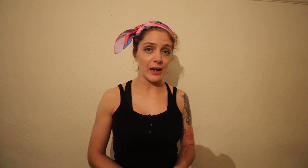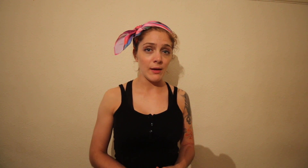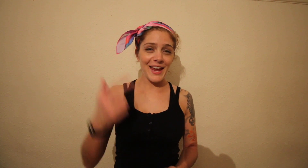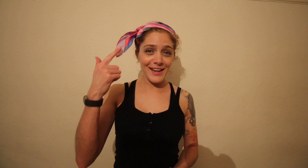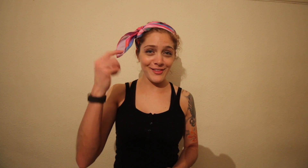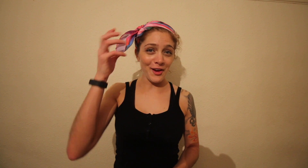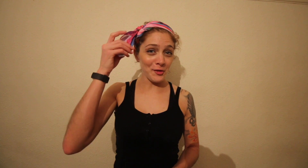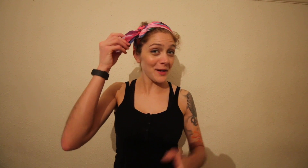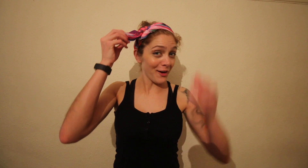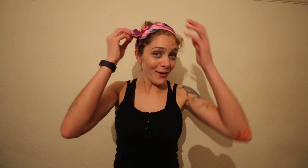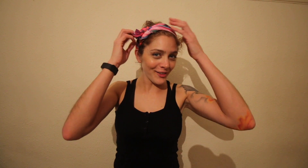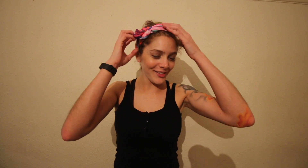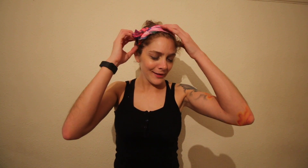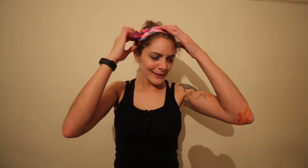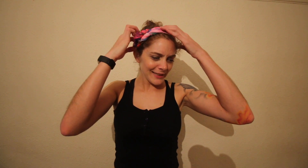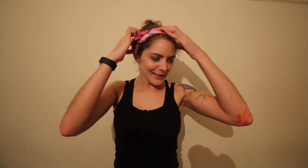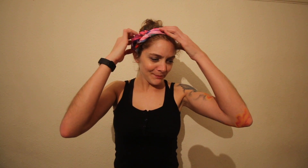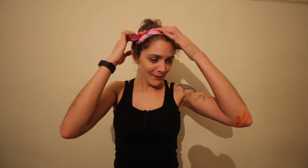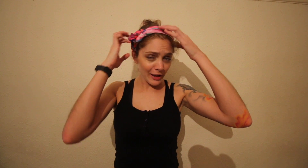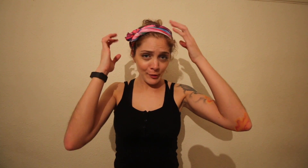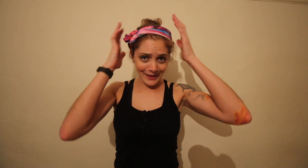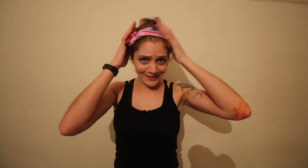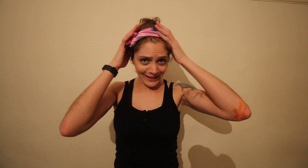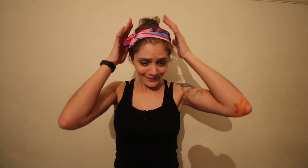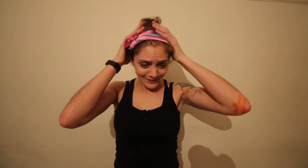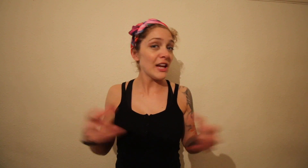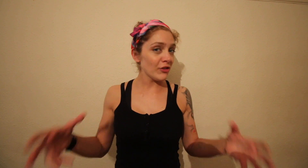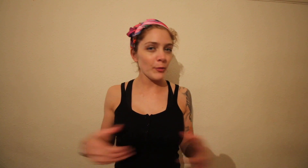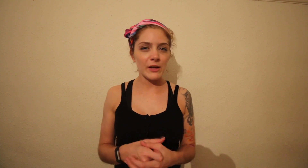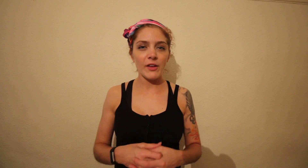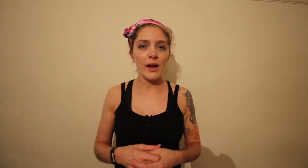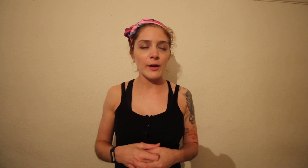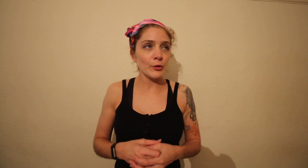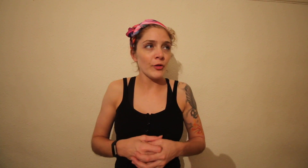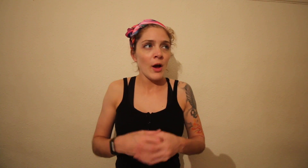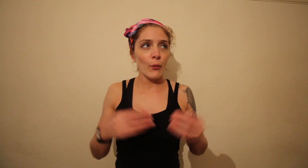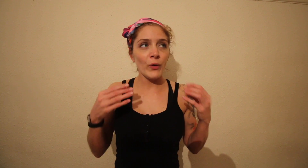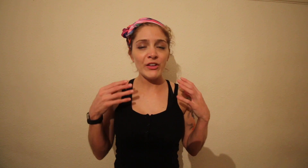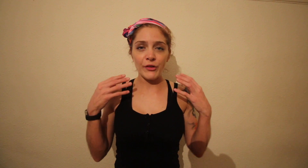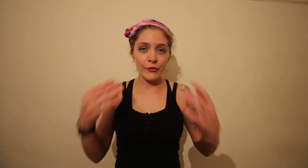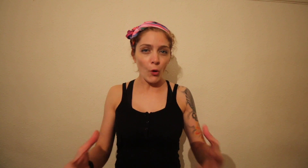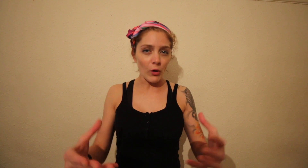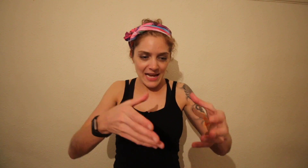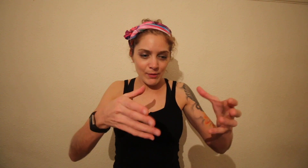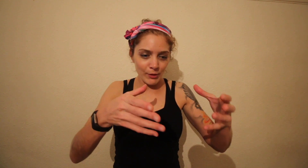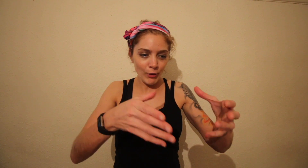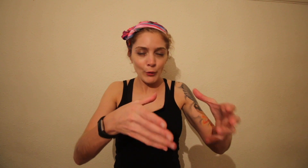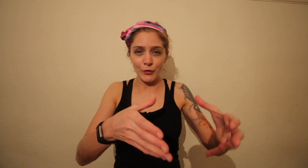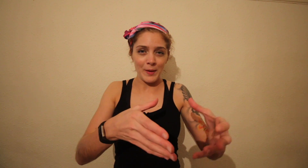year is just because, um, unexpected things, it's just because I sort of reached a fork in the road for